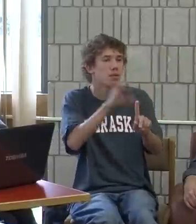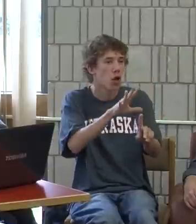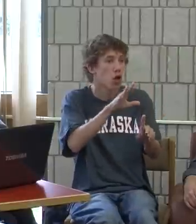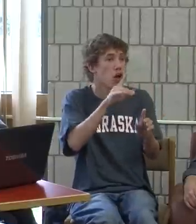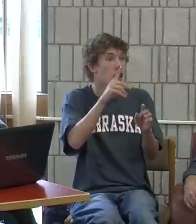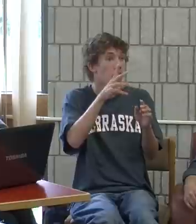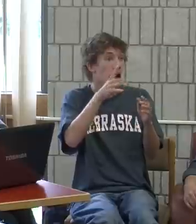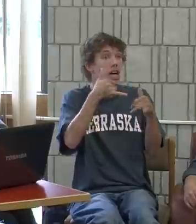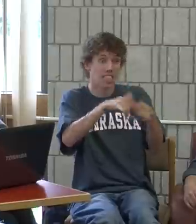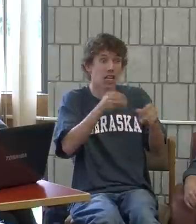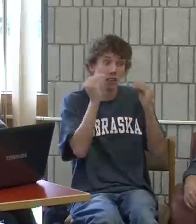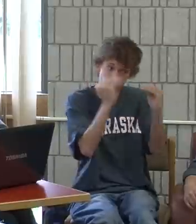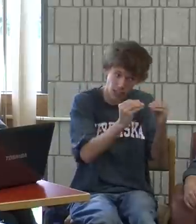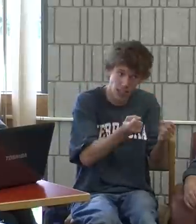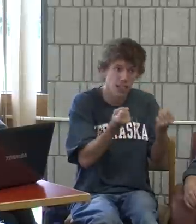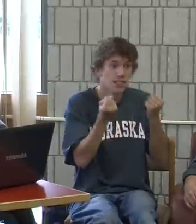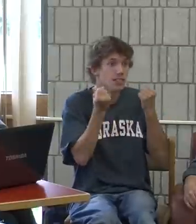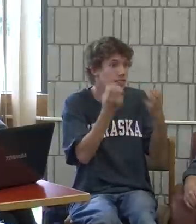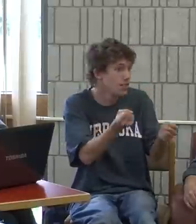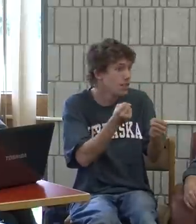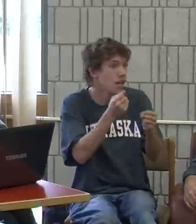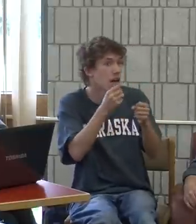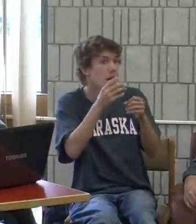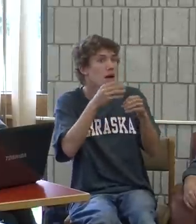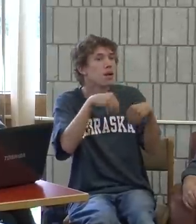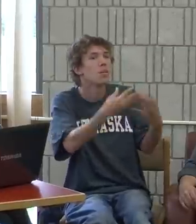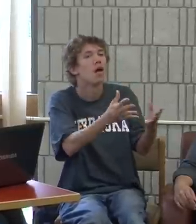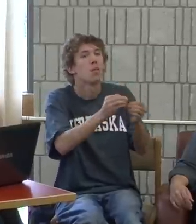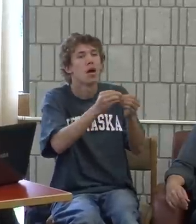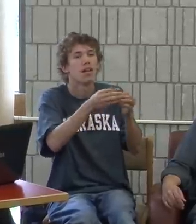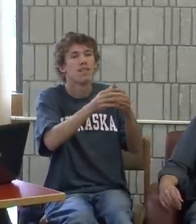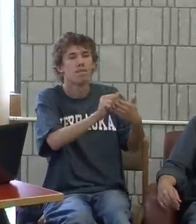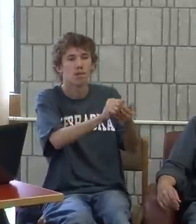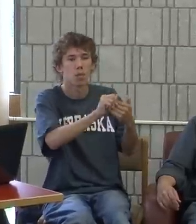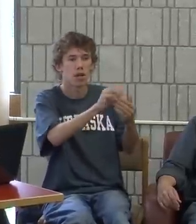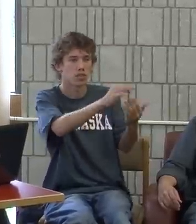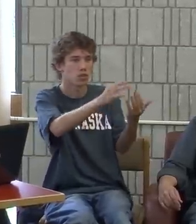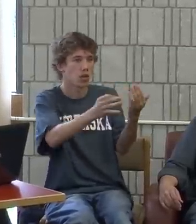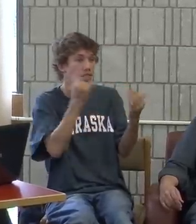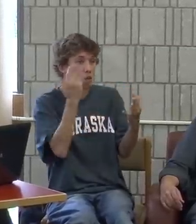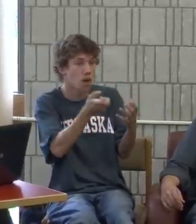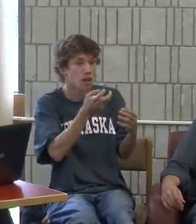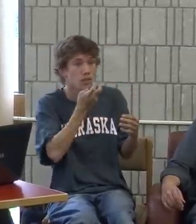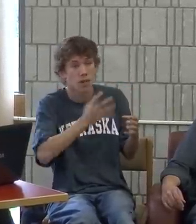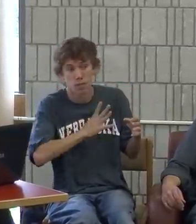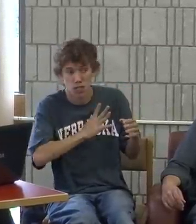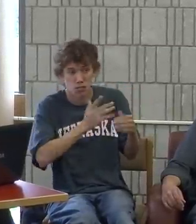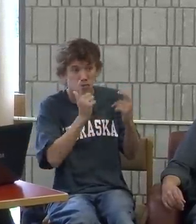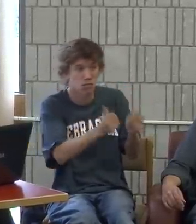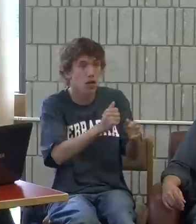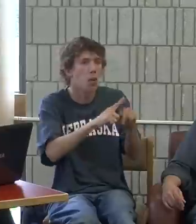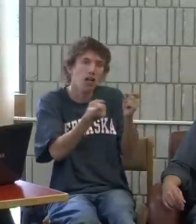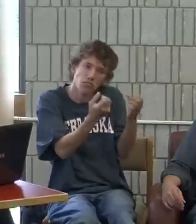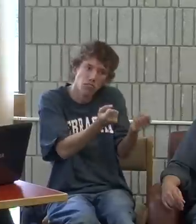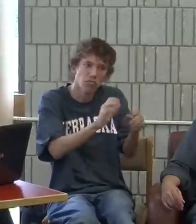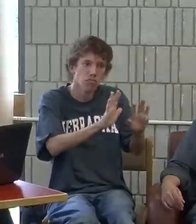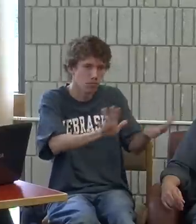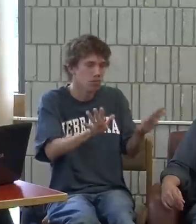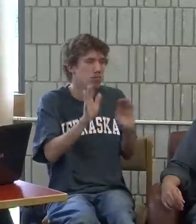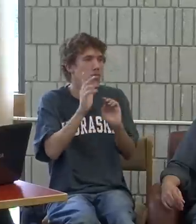expose children to ASL. And it gives you choices. If you want to go the oral route,